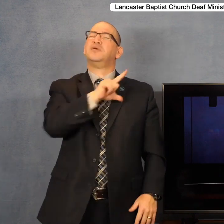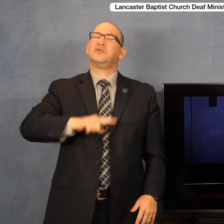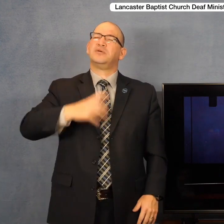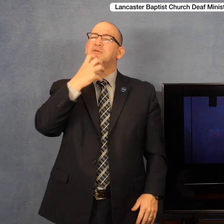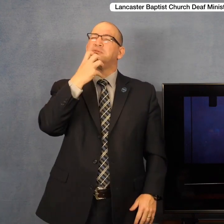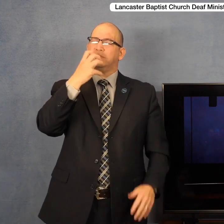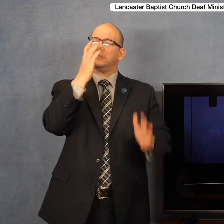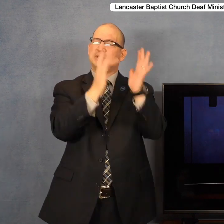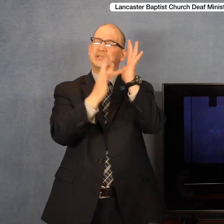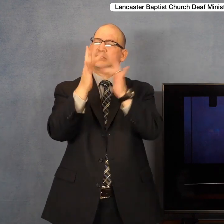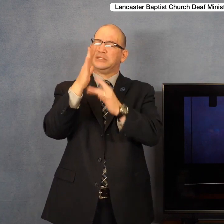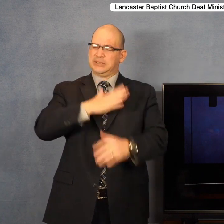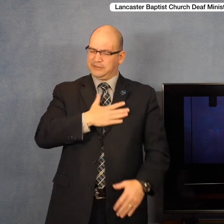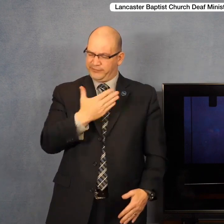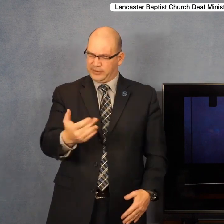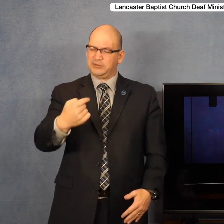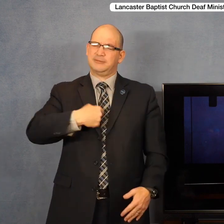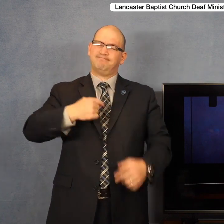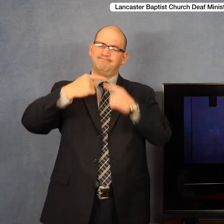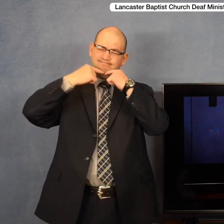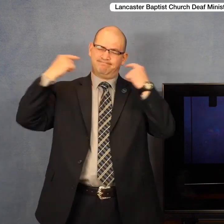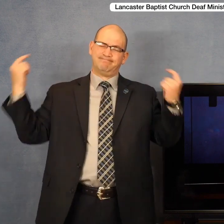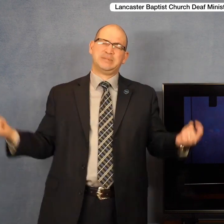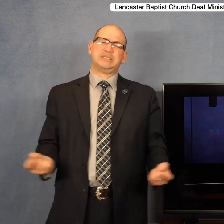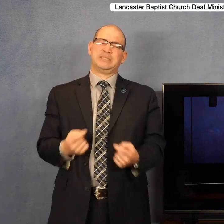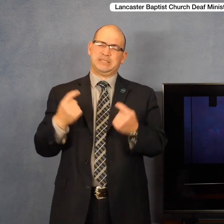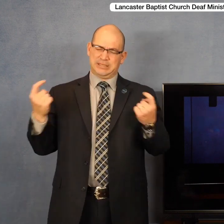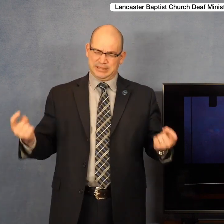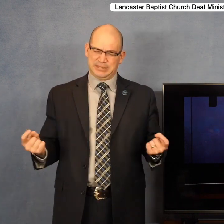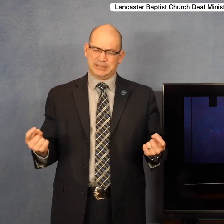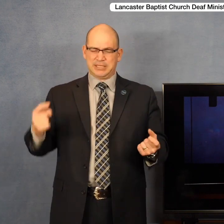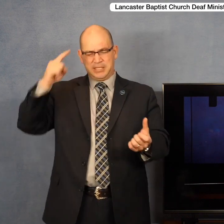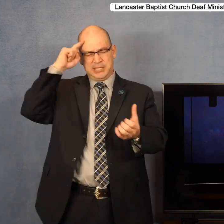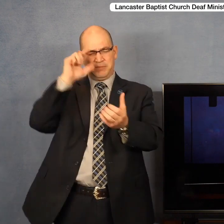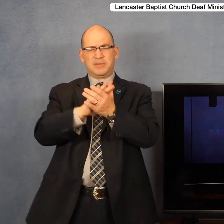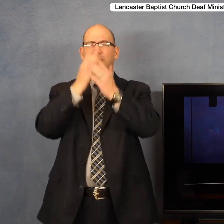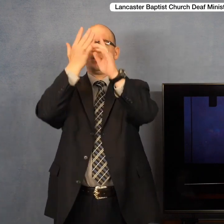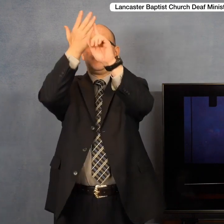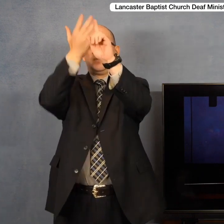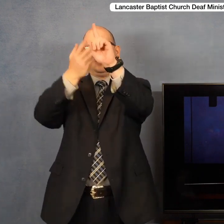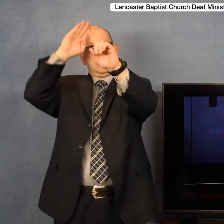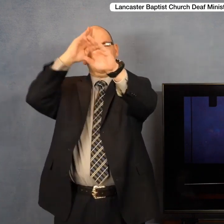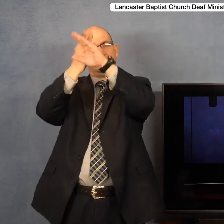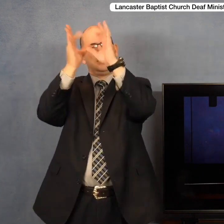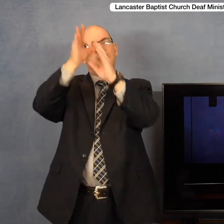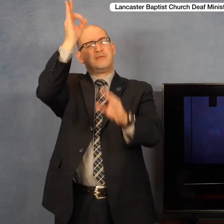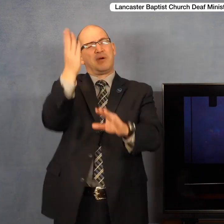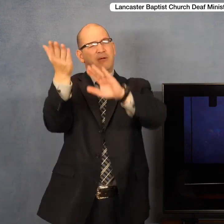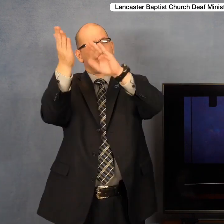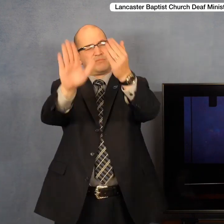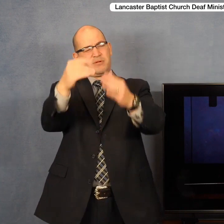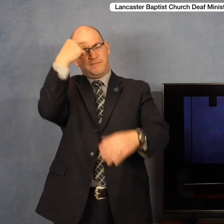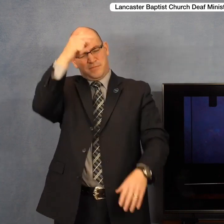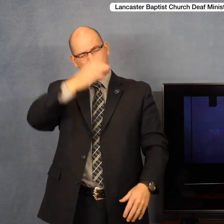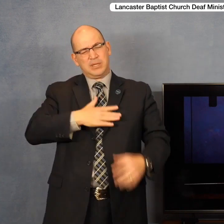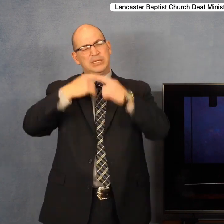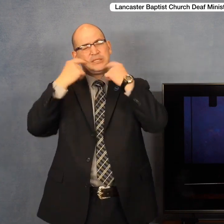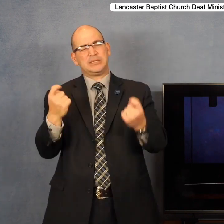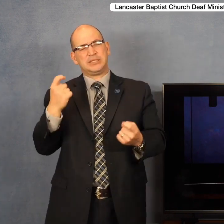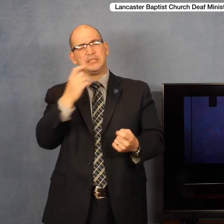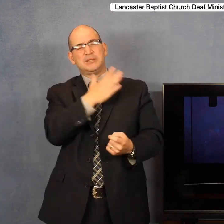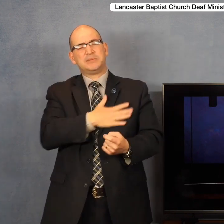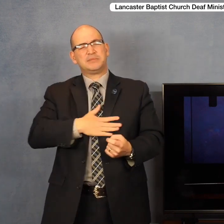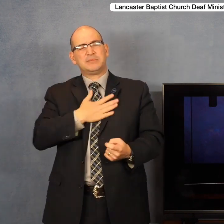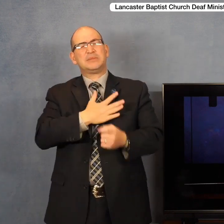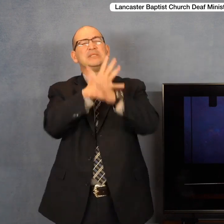I confess to you that I am a sinner. I believe that you're the Son of God, that you died for my sin. I want you to